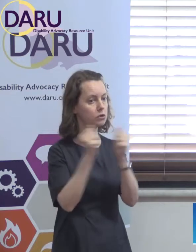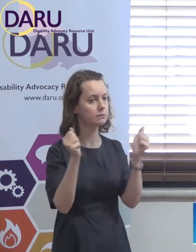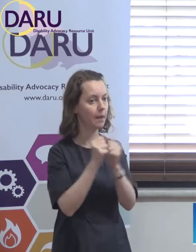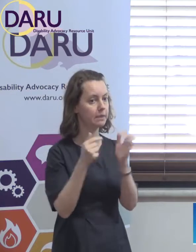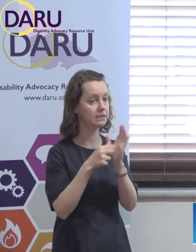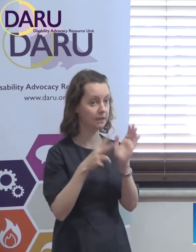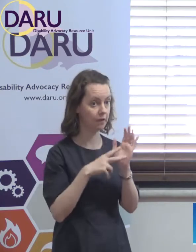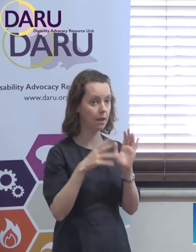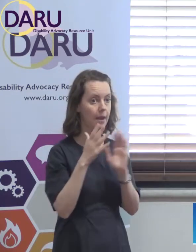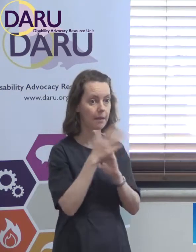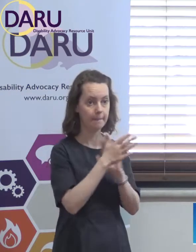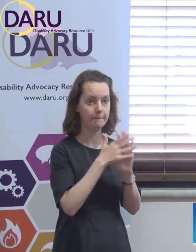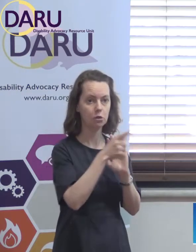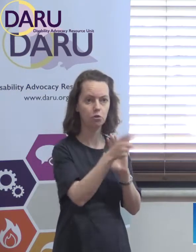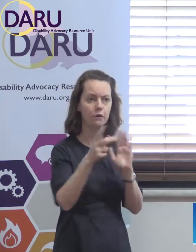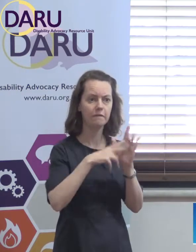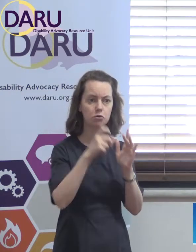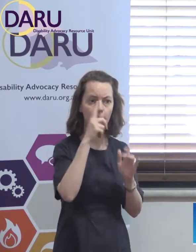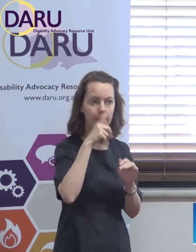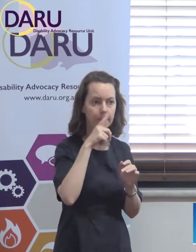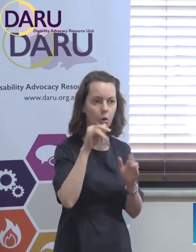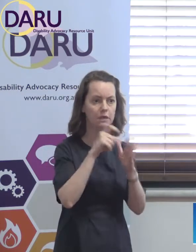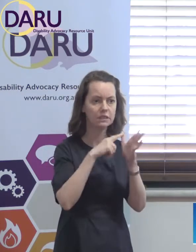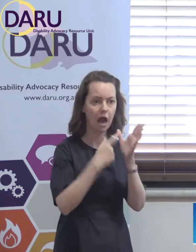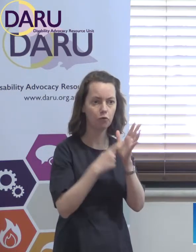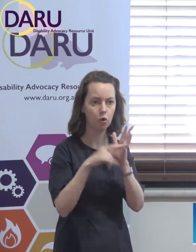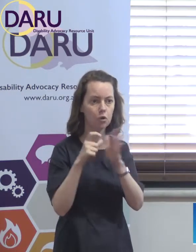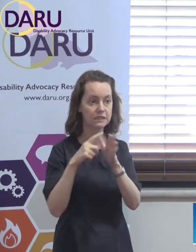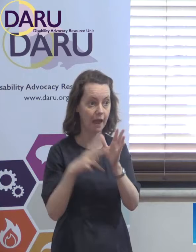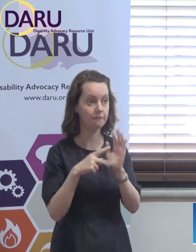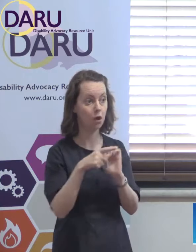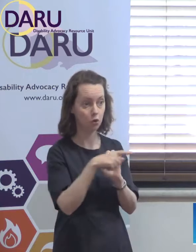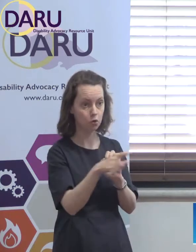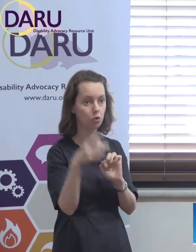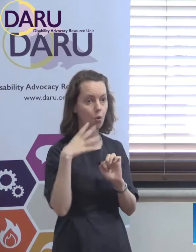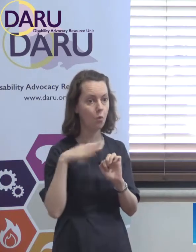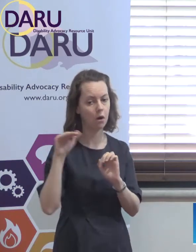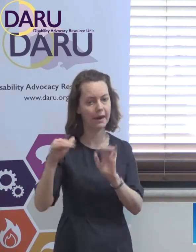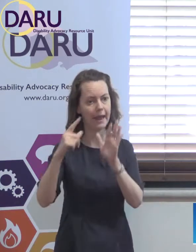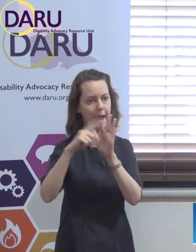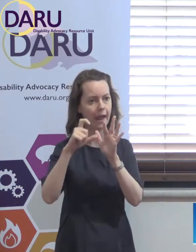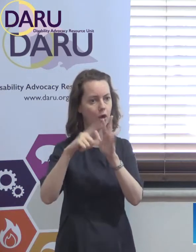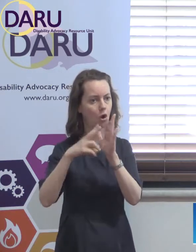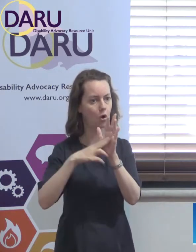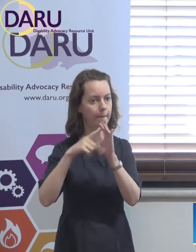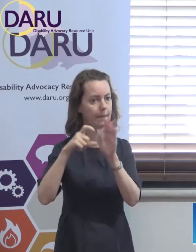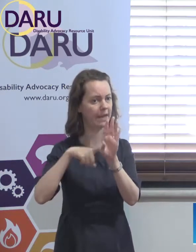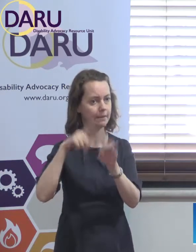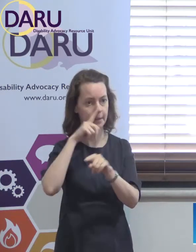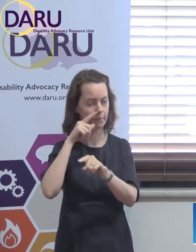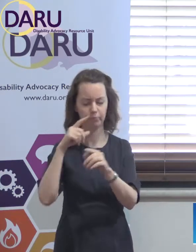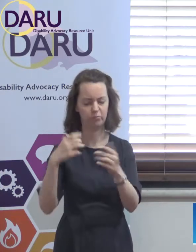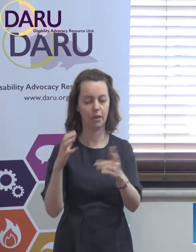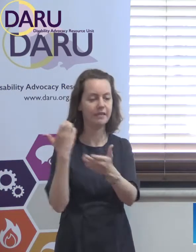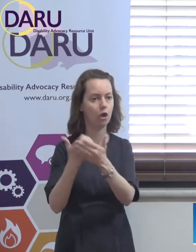to, if any of the Victorian organisations, or DARU, or DAV, or anybody else wants to use it in some way,